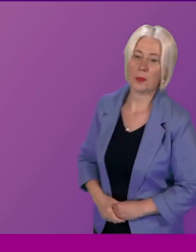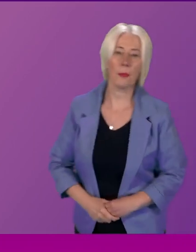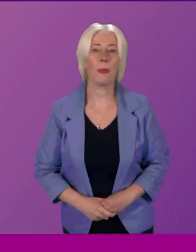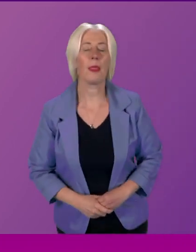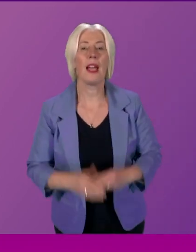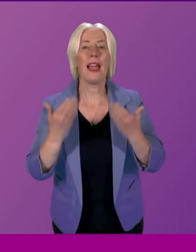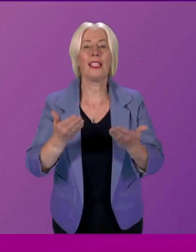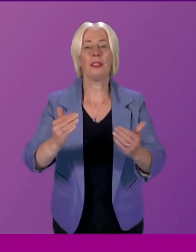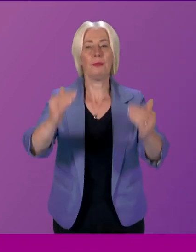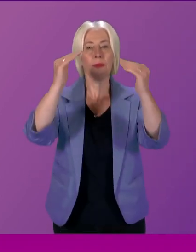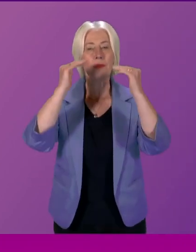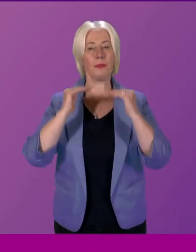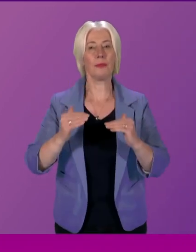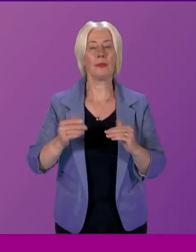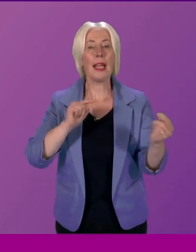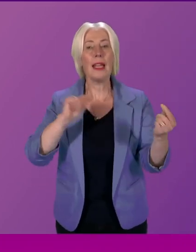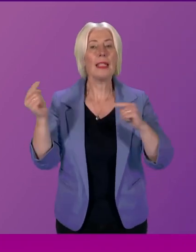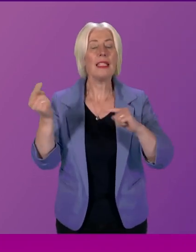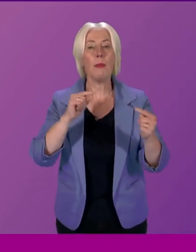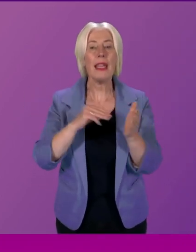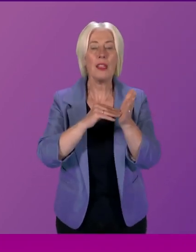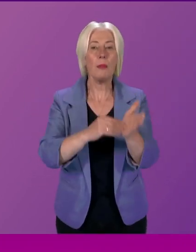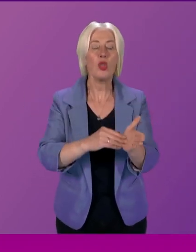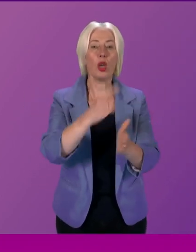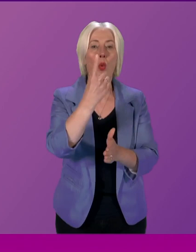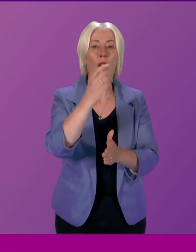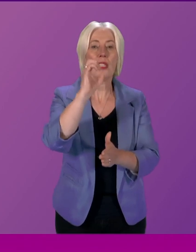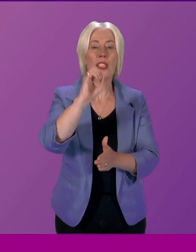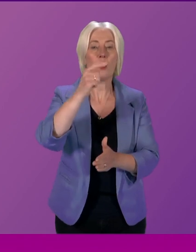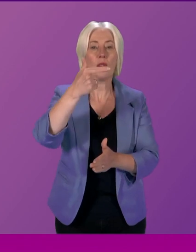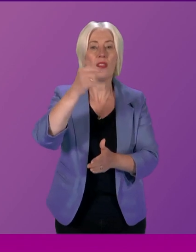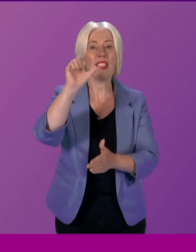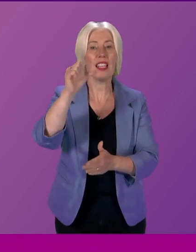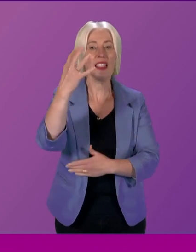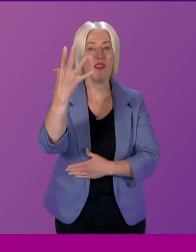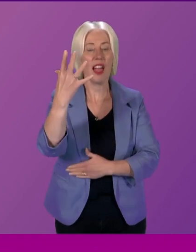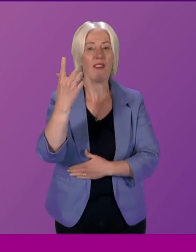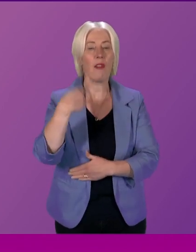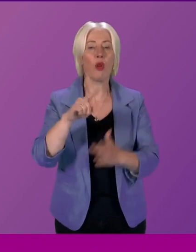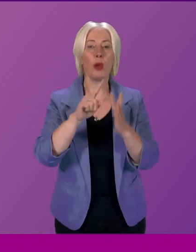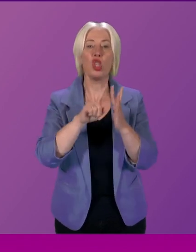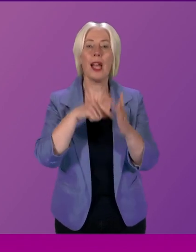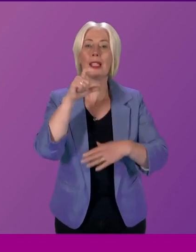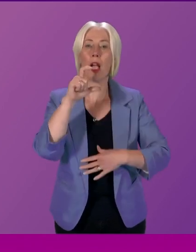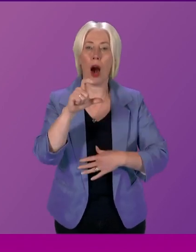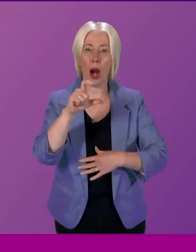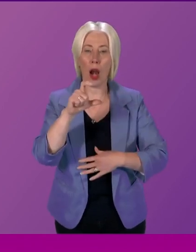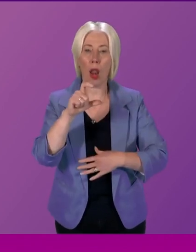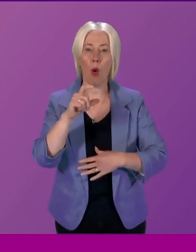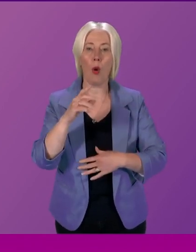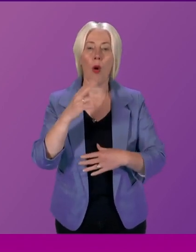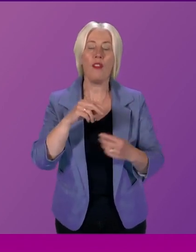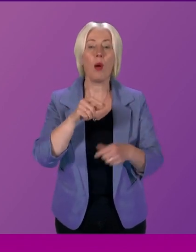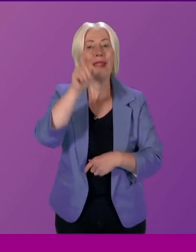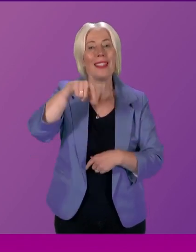The next item of business is the debate on motion 10765 in the name of Jackson Carlow on behalf of the